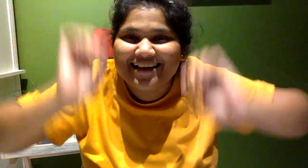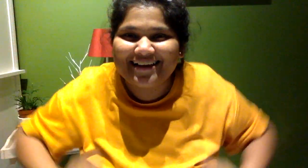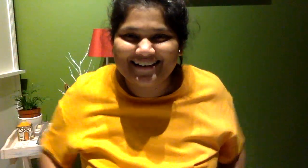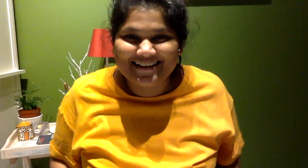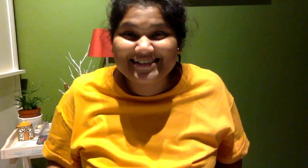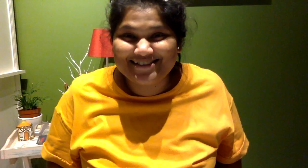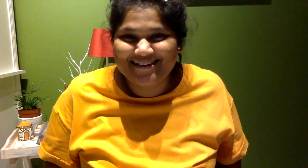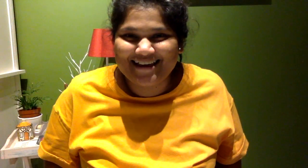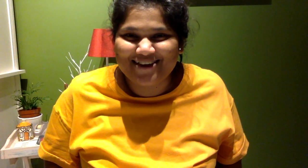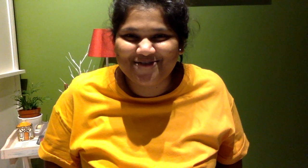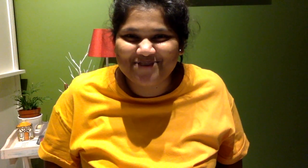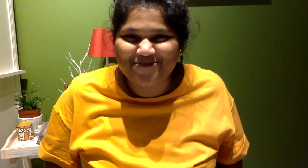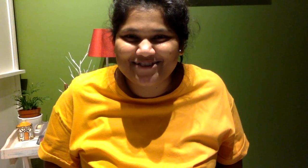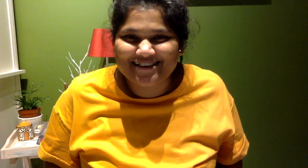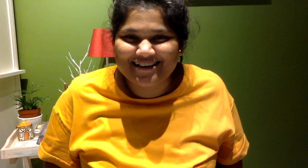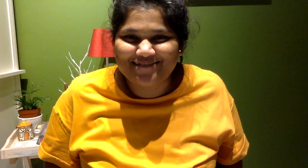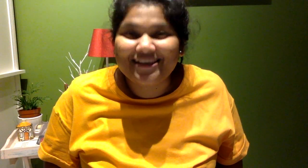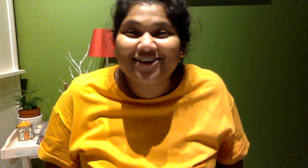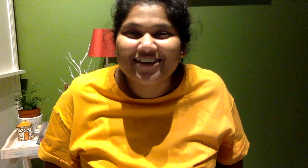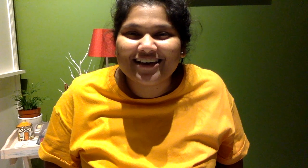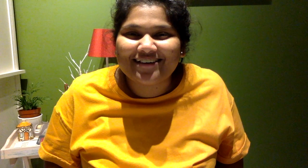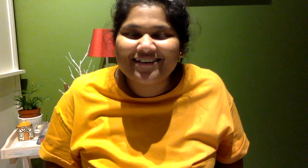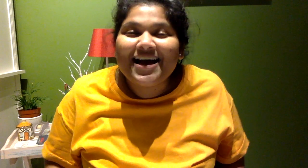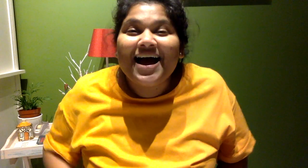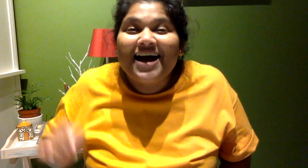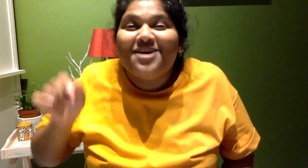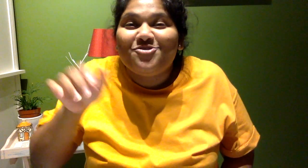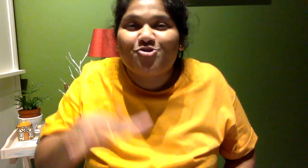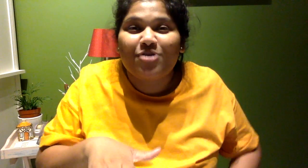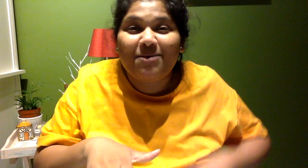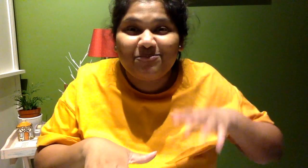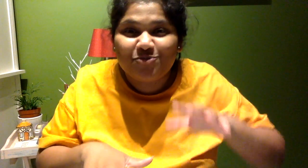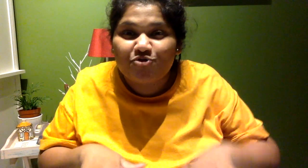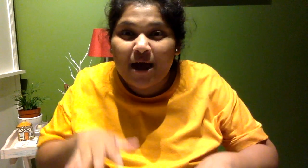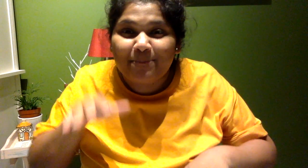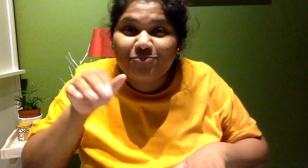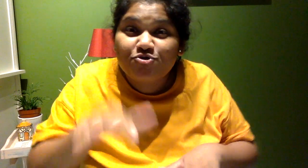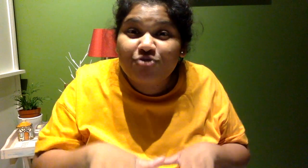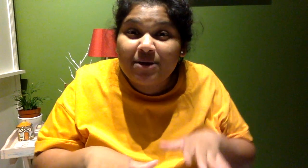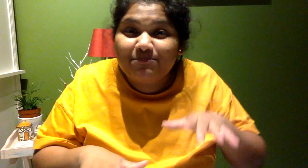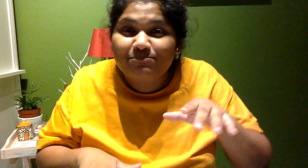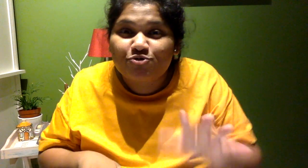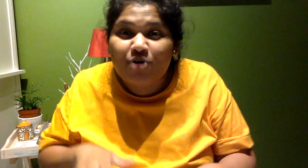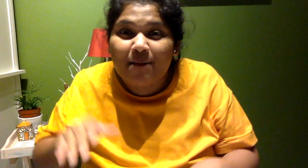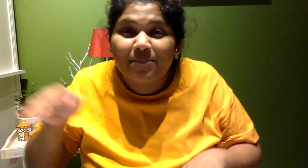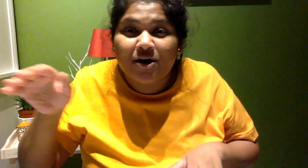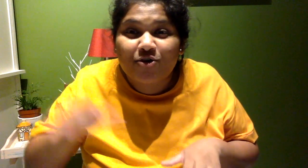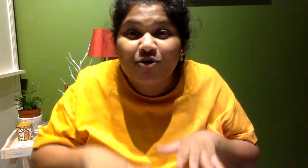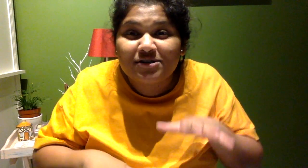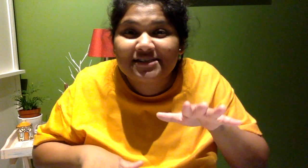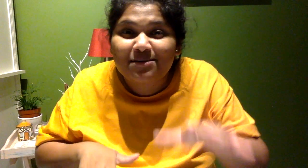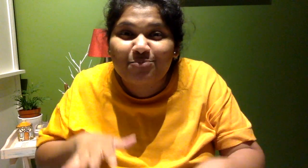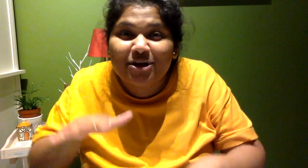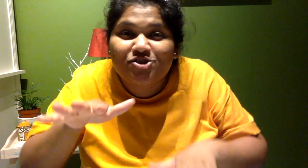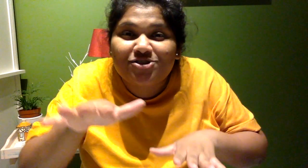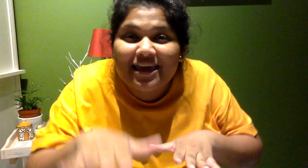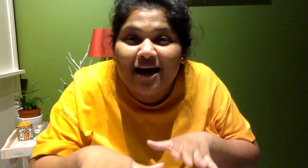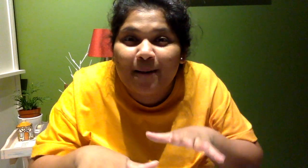Let's do it again one more time. Here we go. Trip, trap, trip, trap, across the bridge they come.